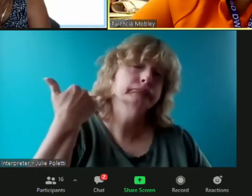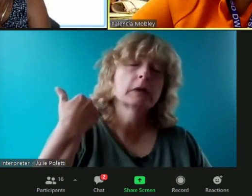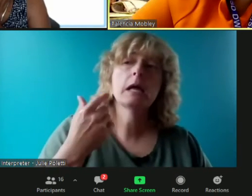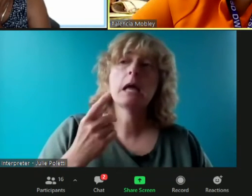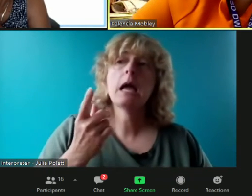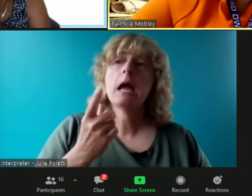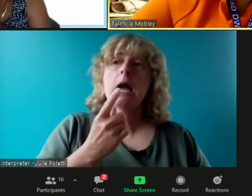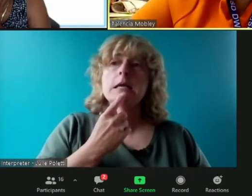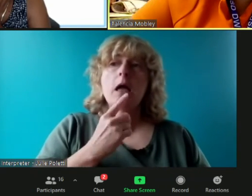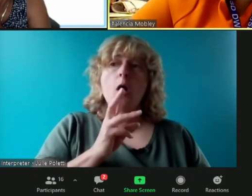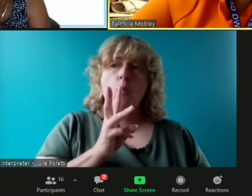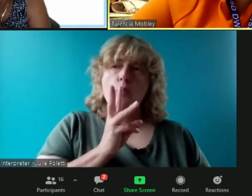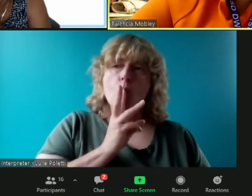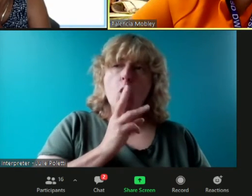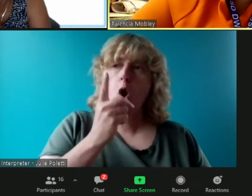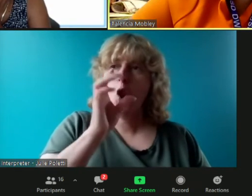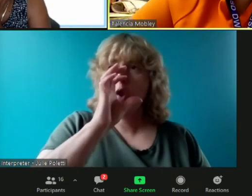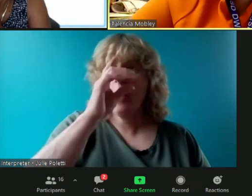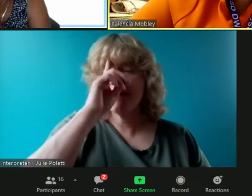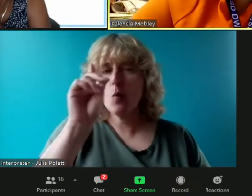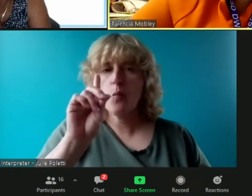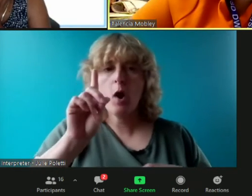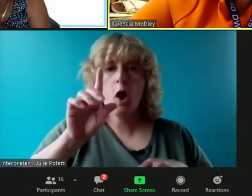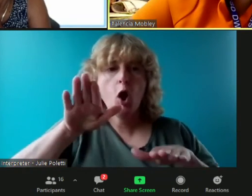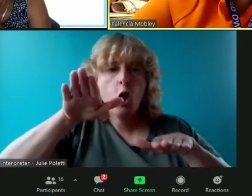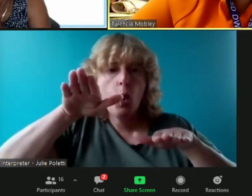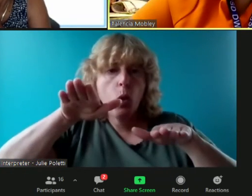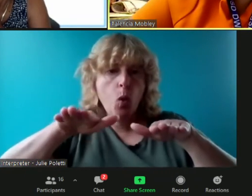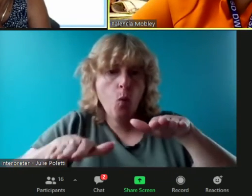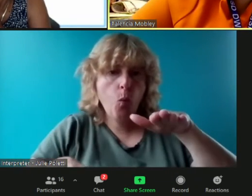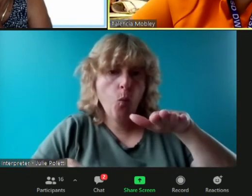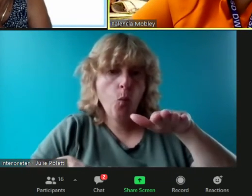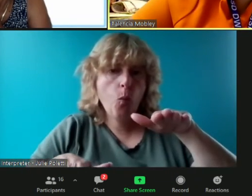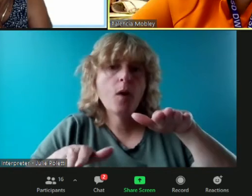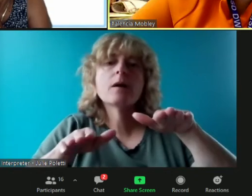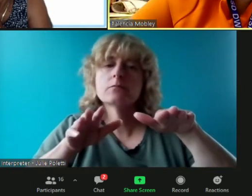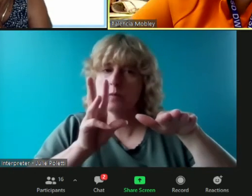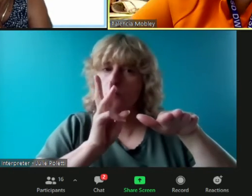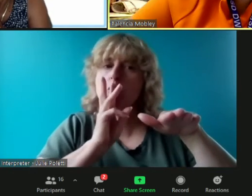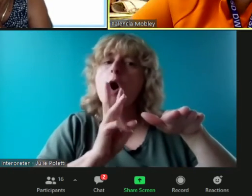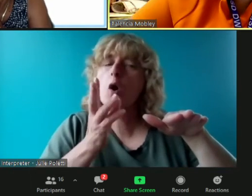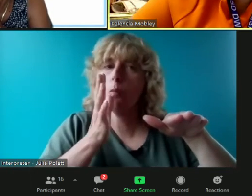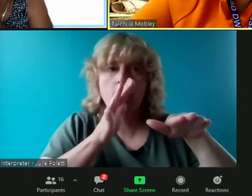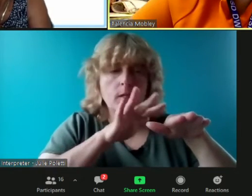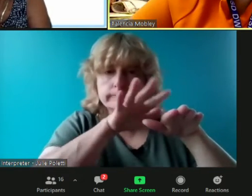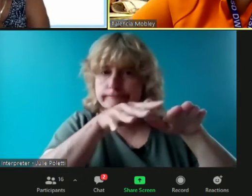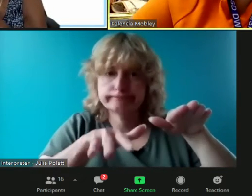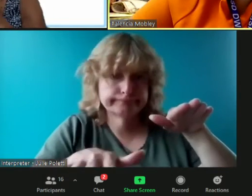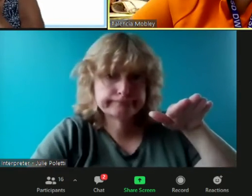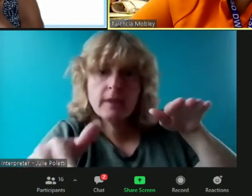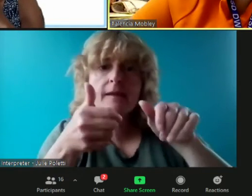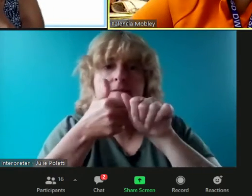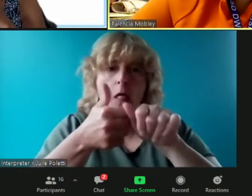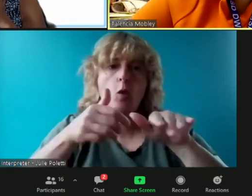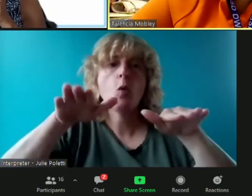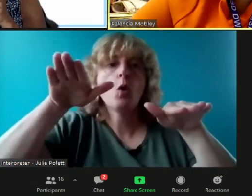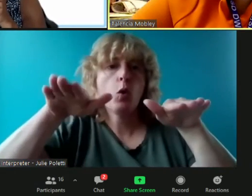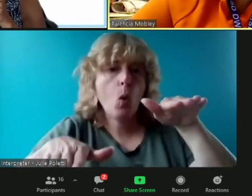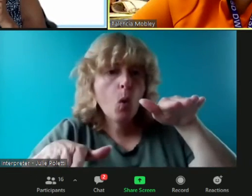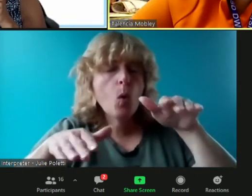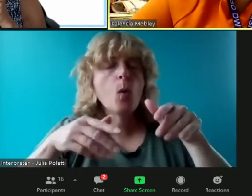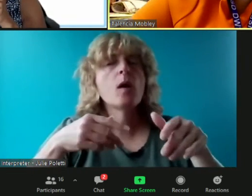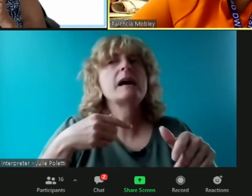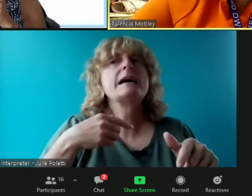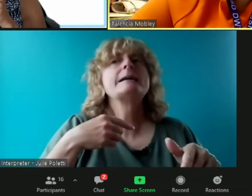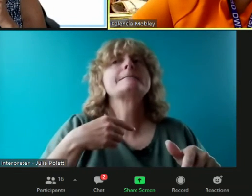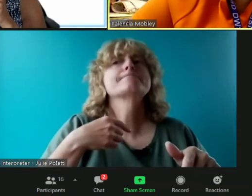its lowest level so it's always going to get to where it has to get um and so we have looked at a variety